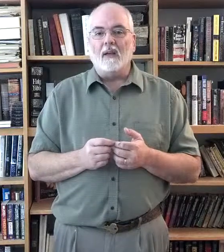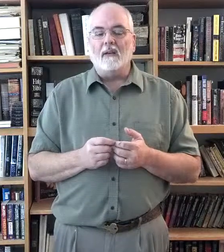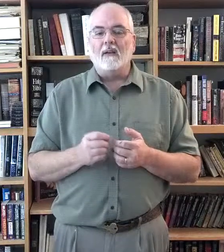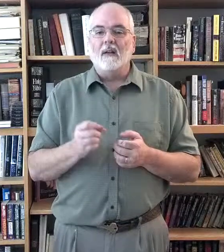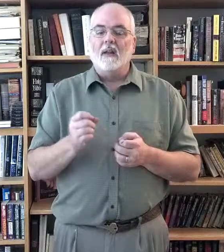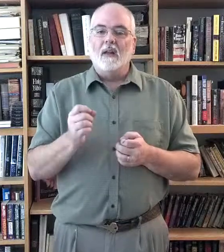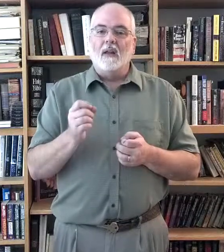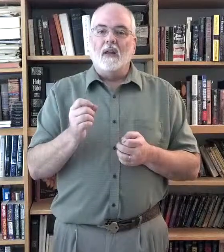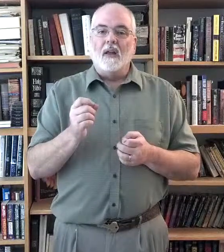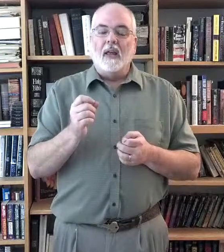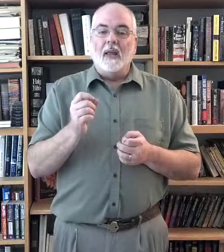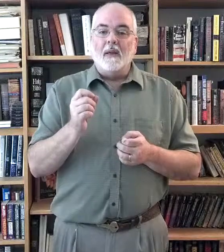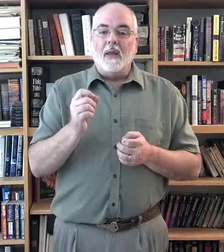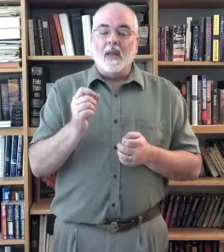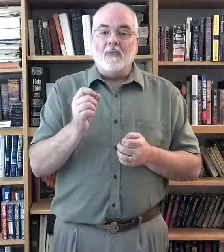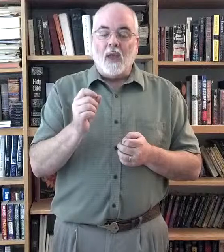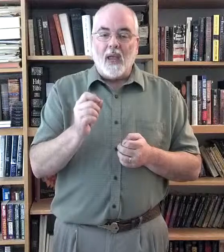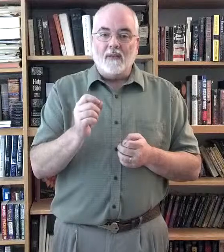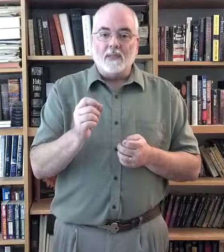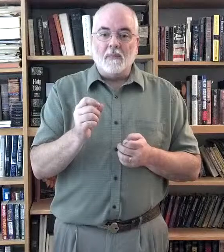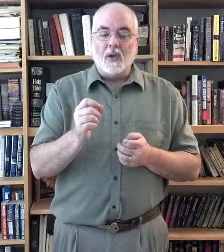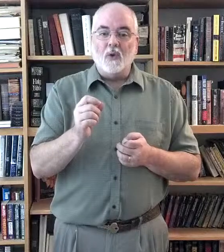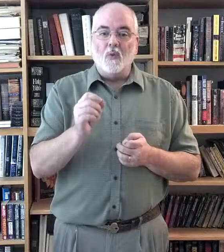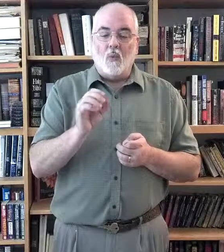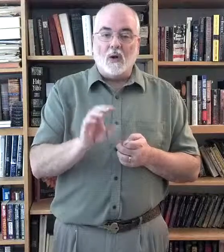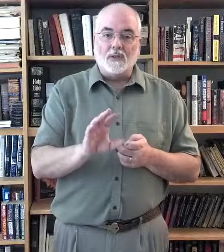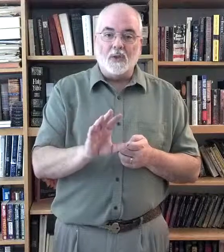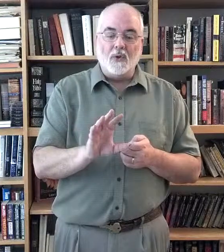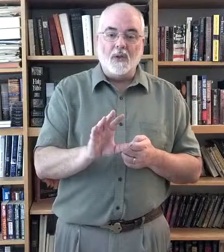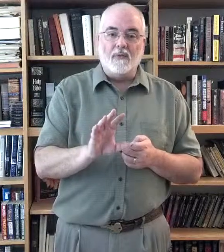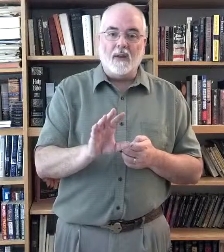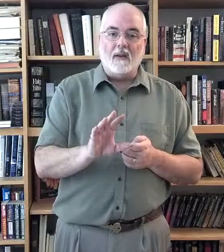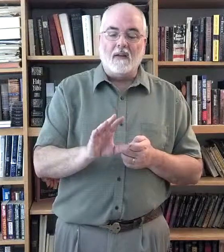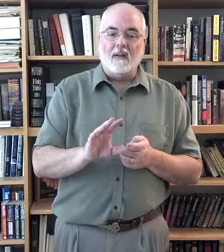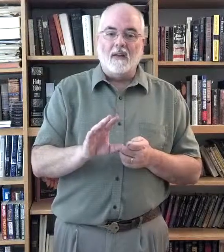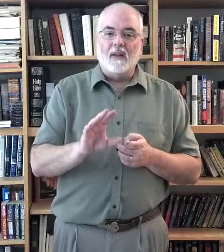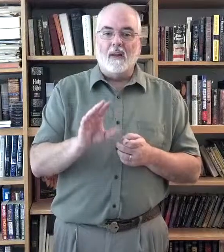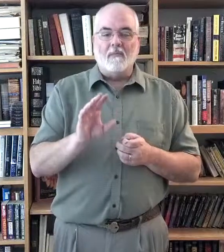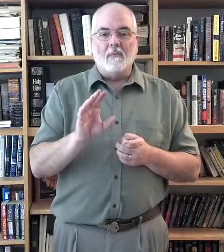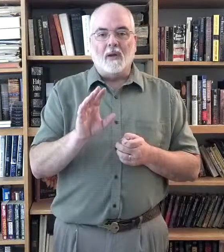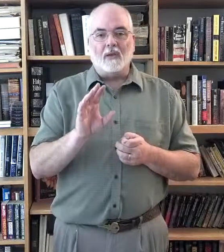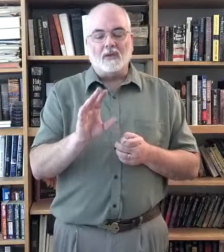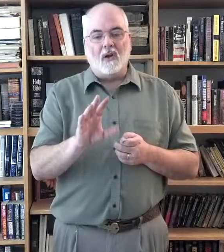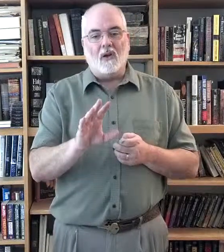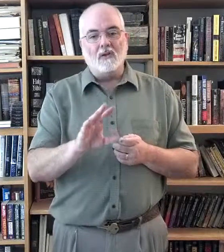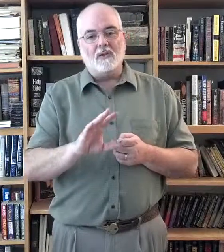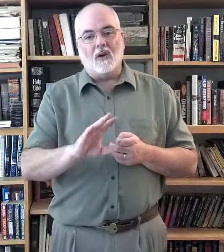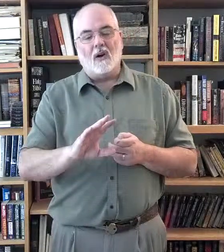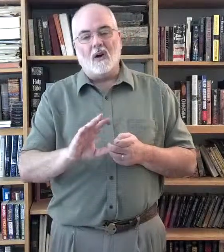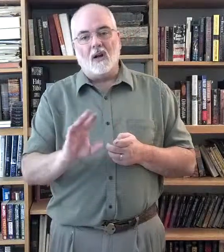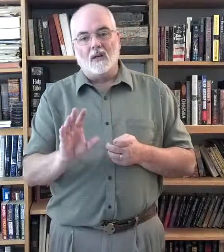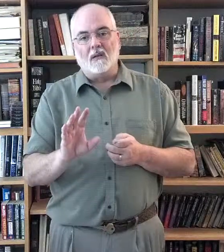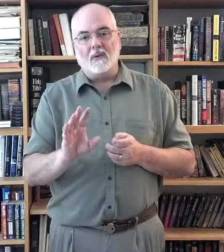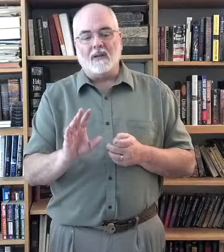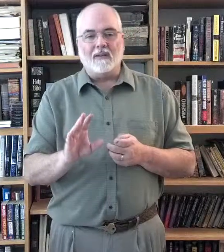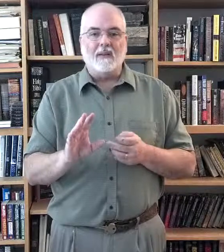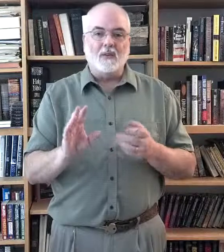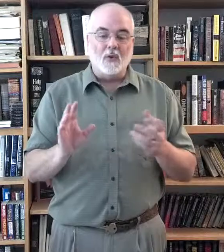if you have somebody who wants to do the event, but the songs are a little bit too